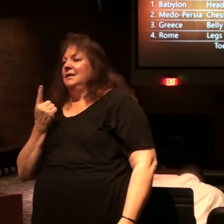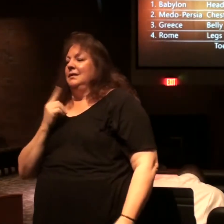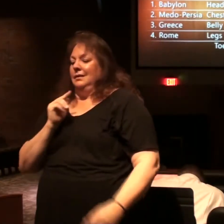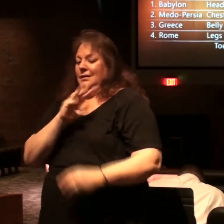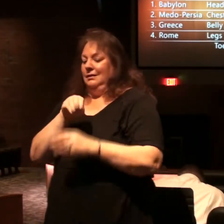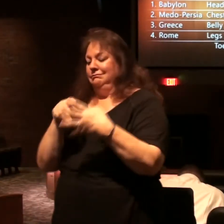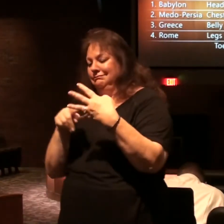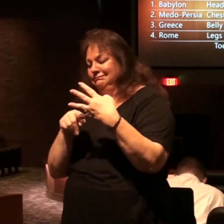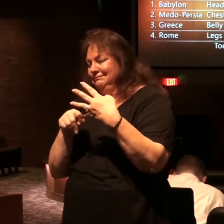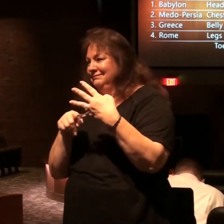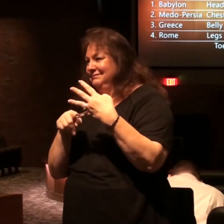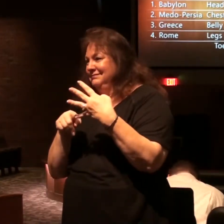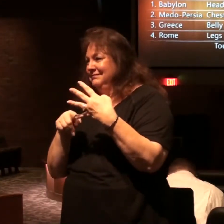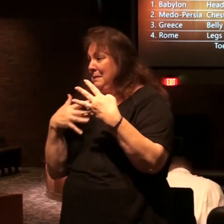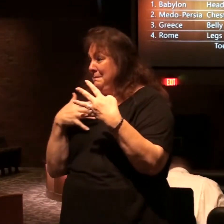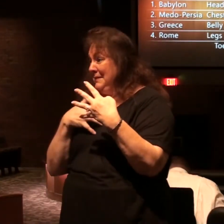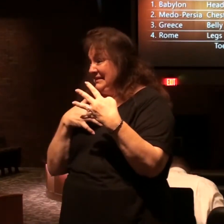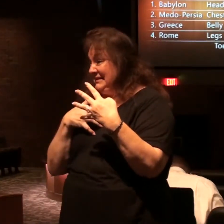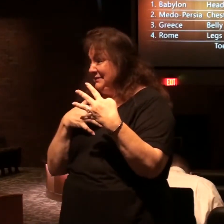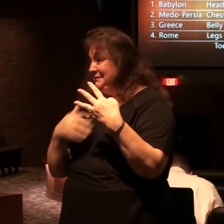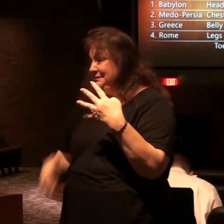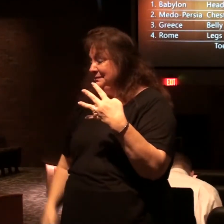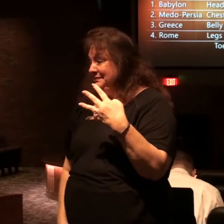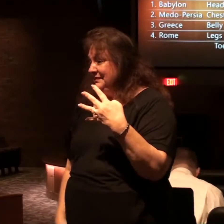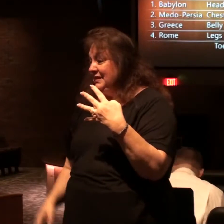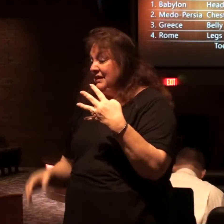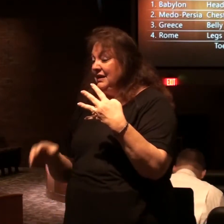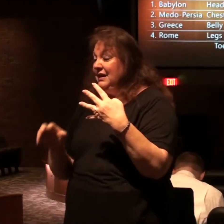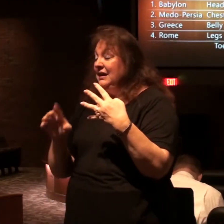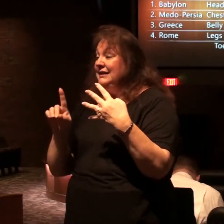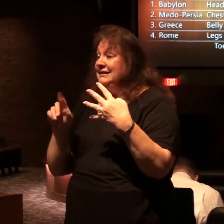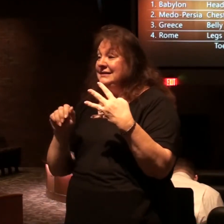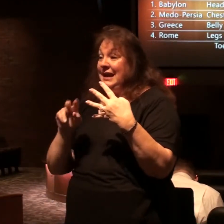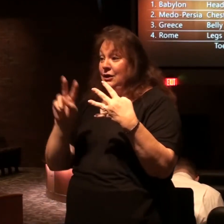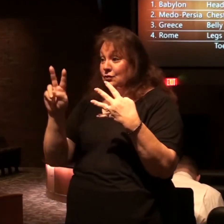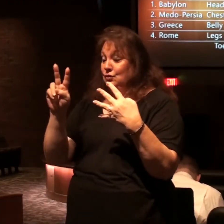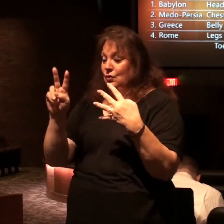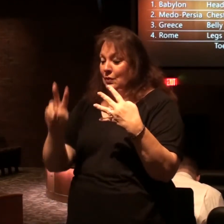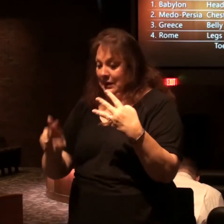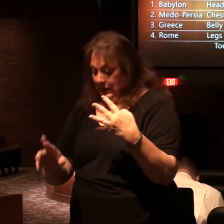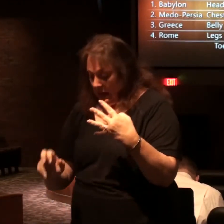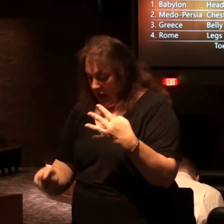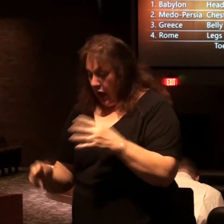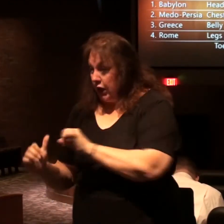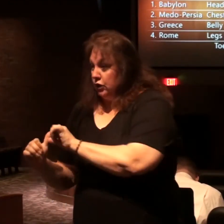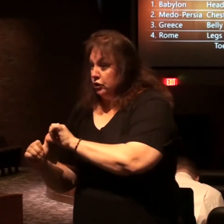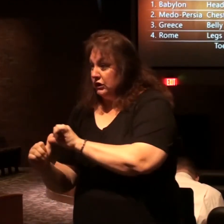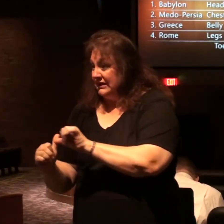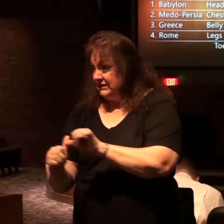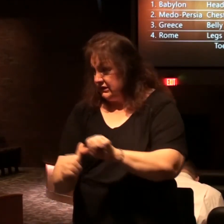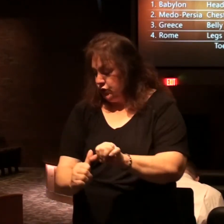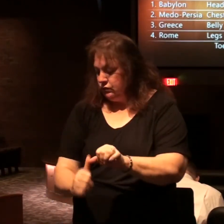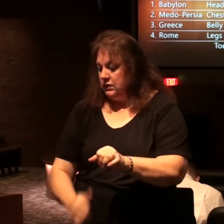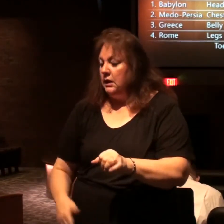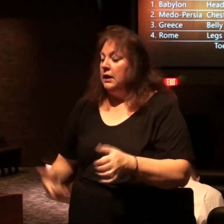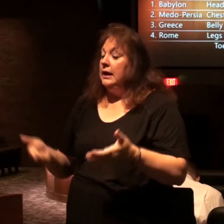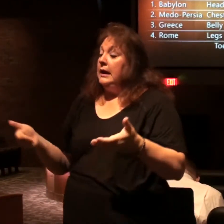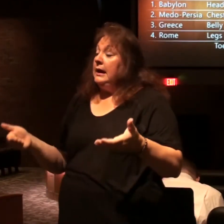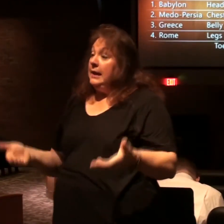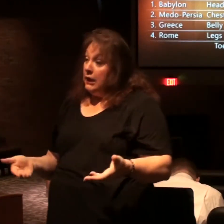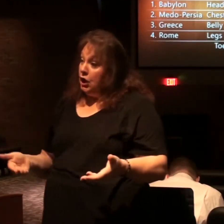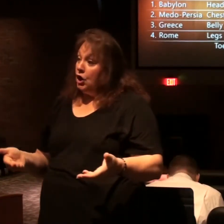part of that fourth beast in chapter two it was the iron that continued into the toes here